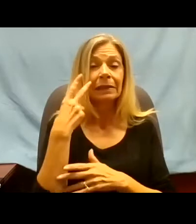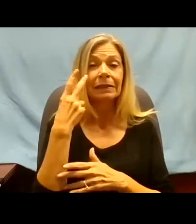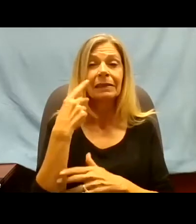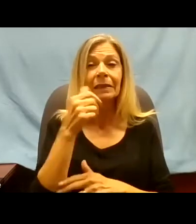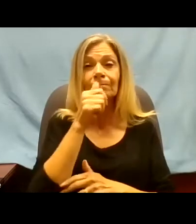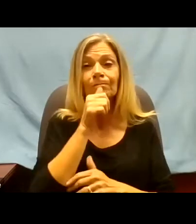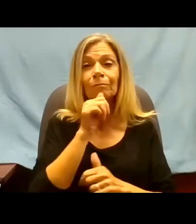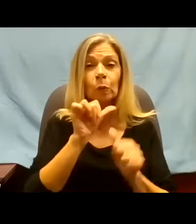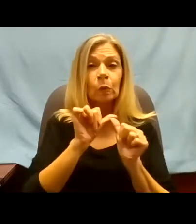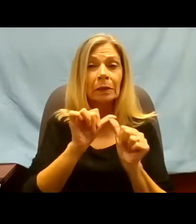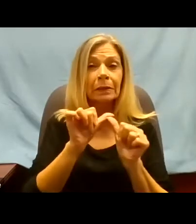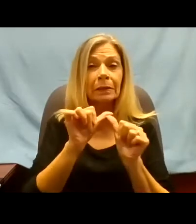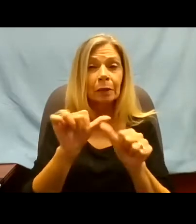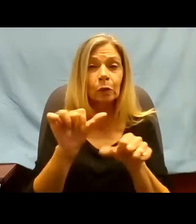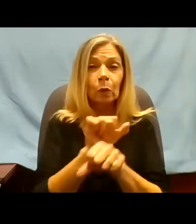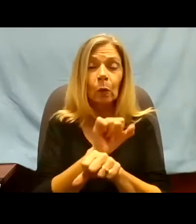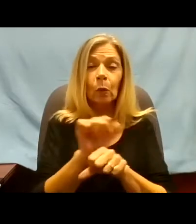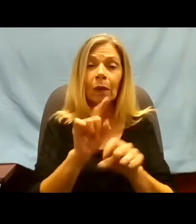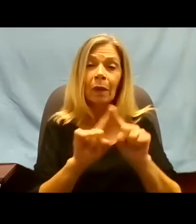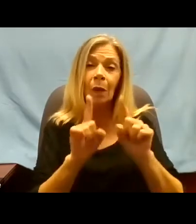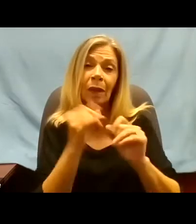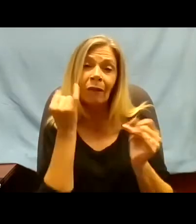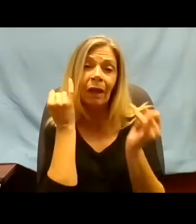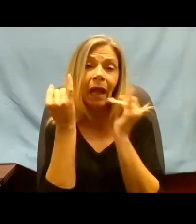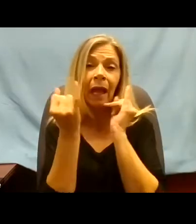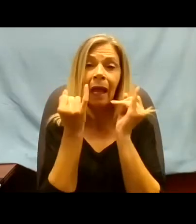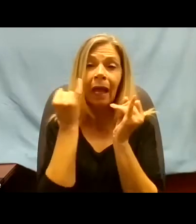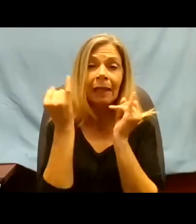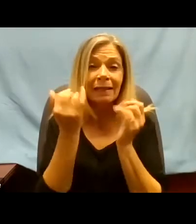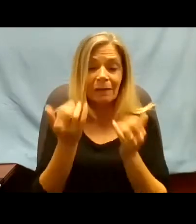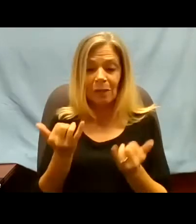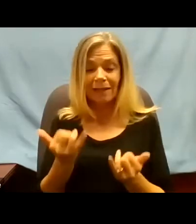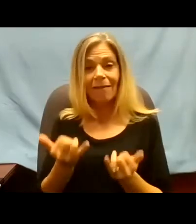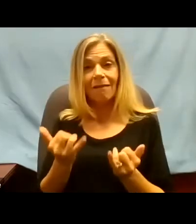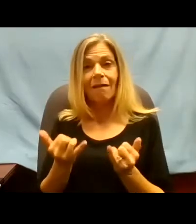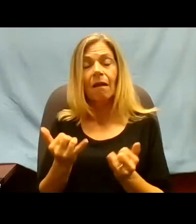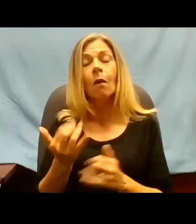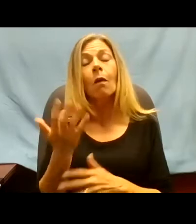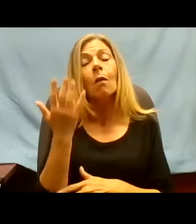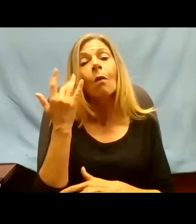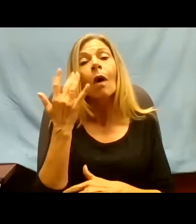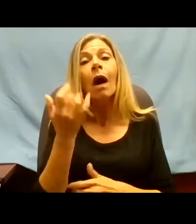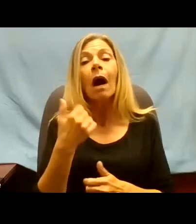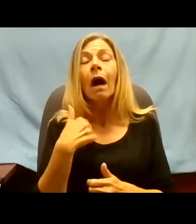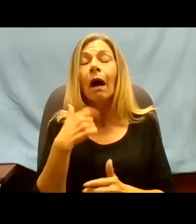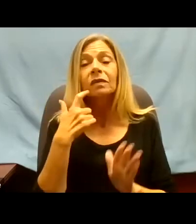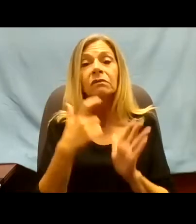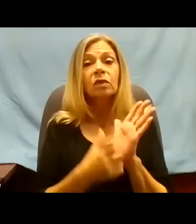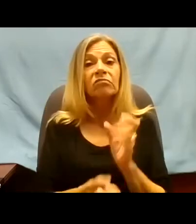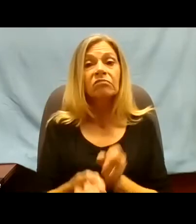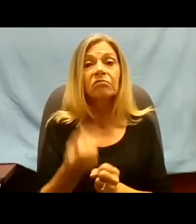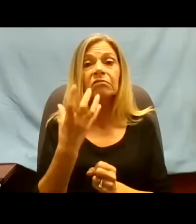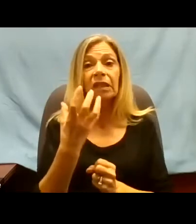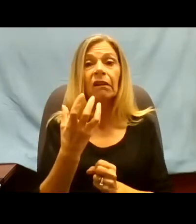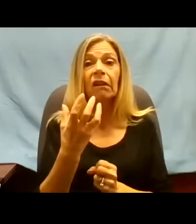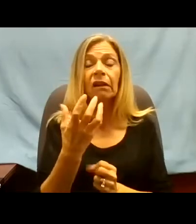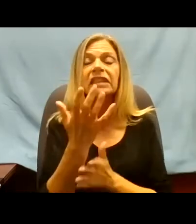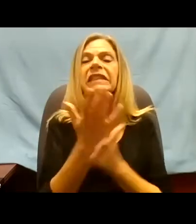ideas for that now. I'm seeing some companies do some amazing things already.